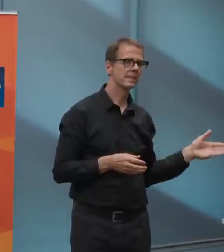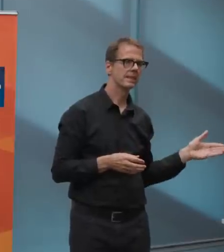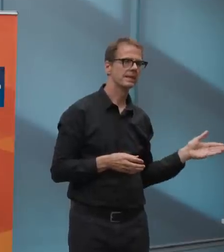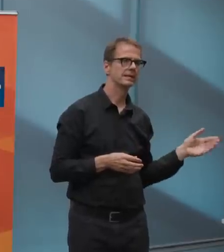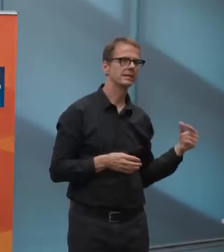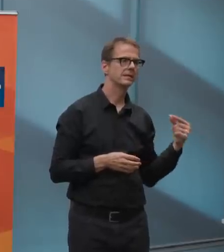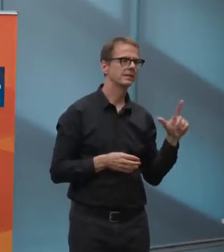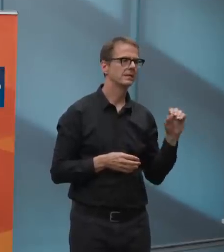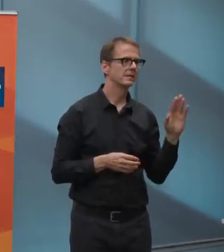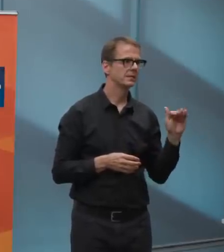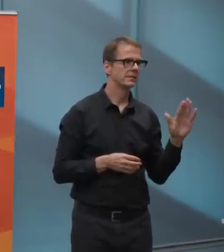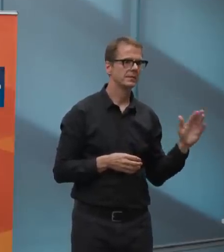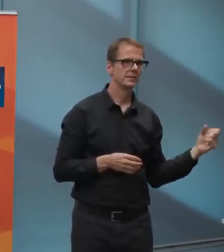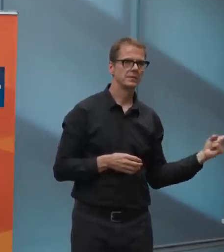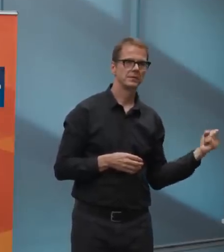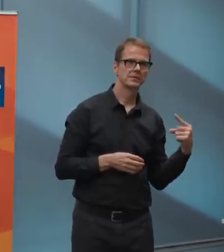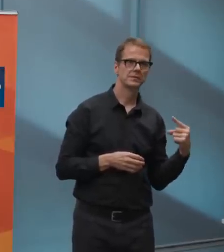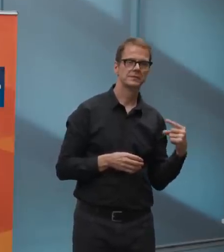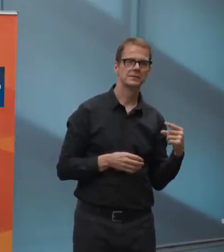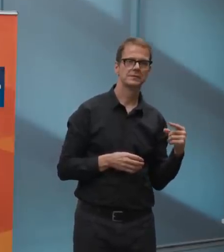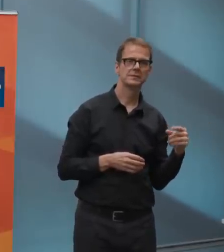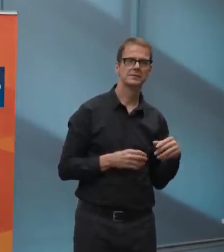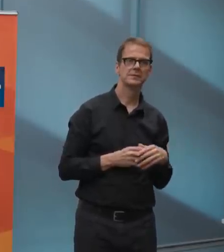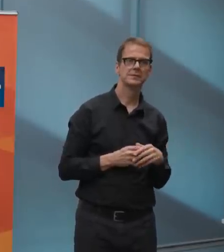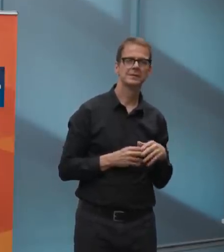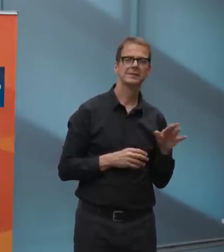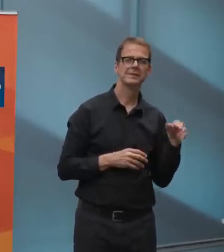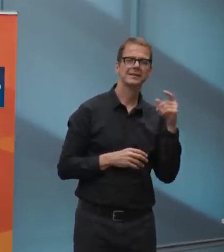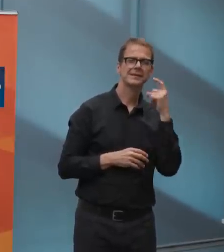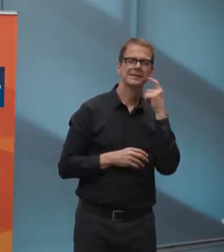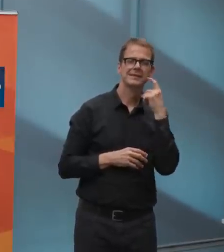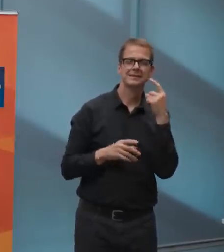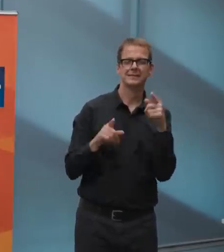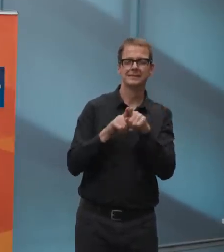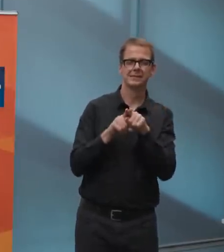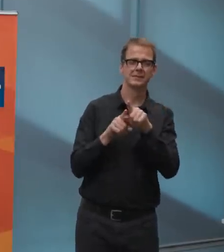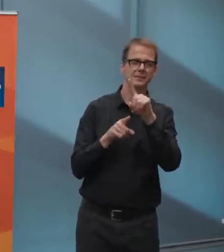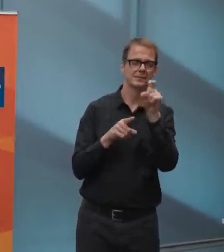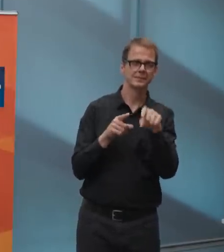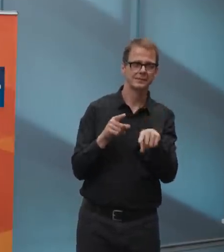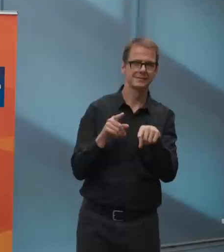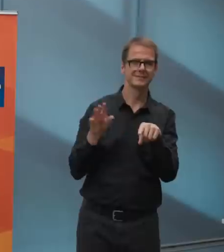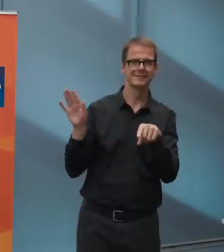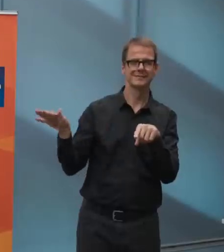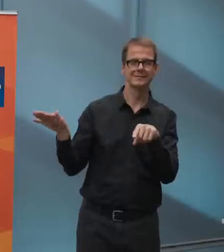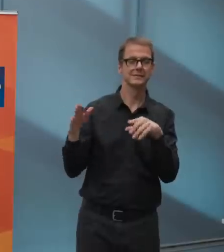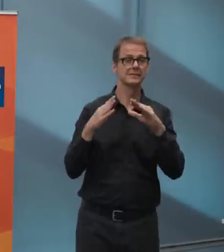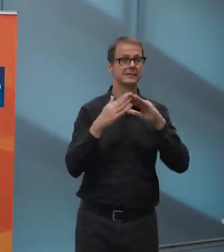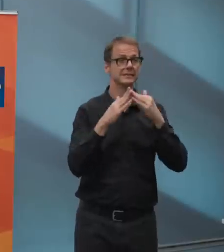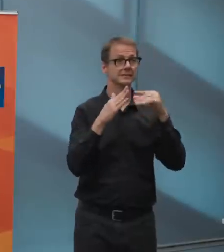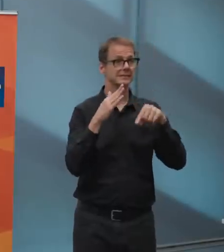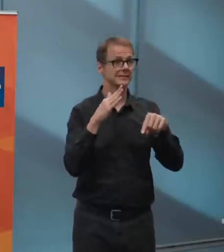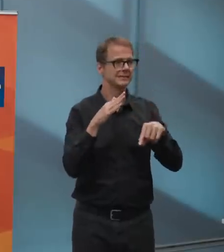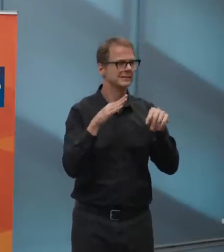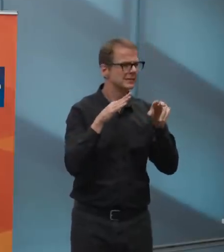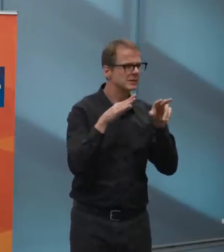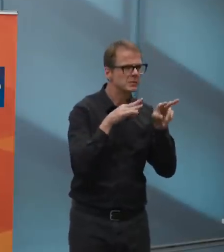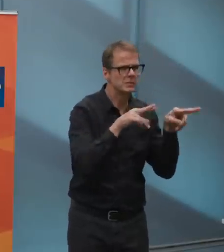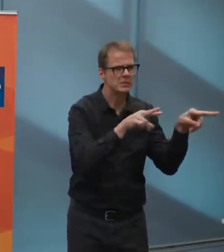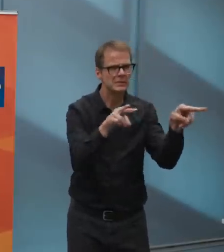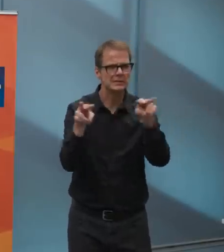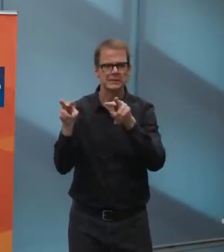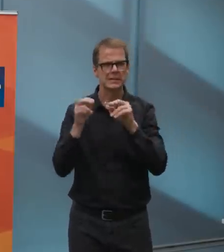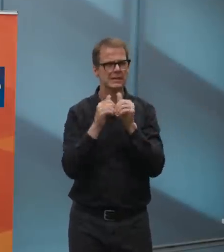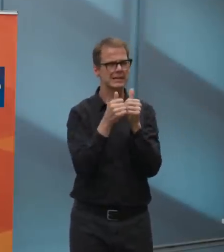asked about, you know, how, how is the city going to be monitoring this? Uh, you know, there's hundreds of spaces across the city. Uh, we're still